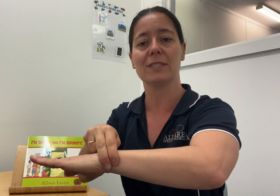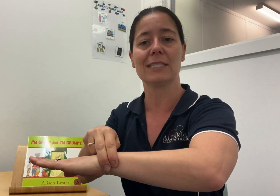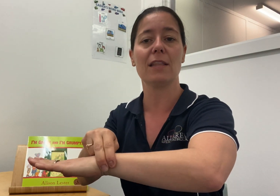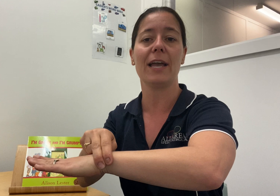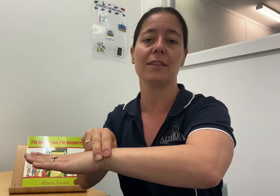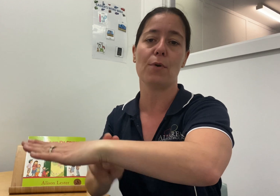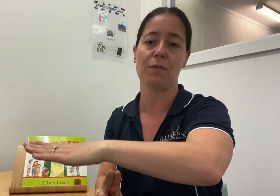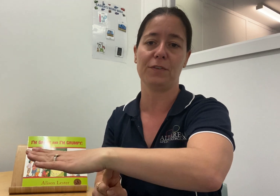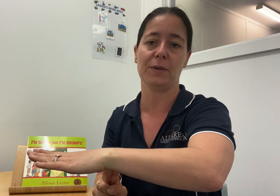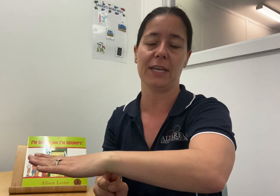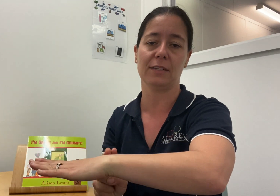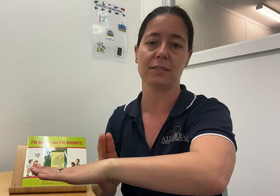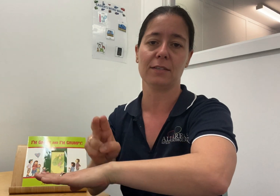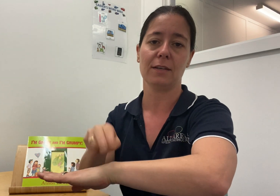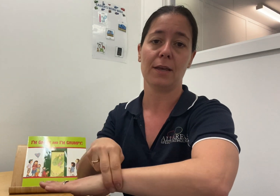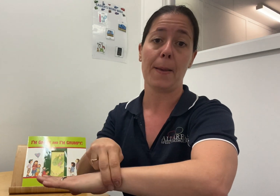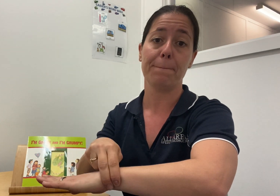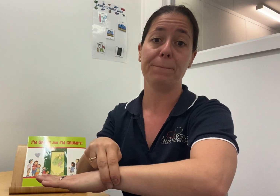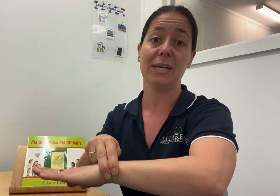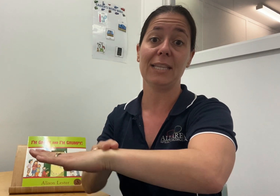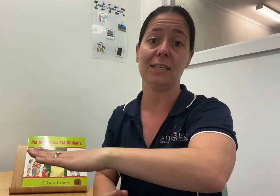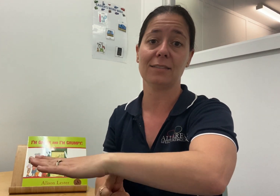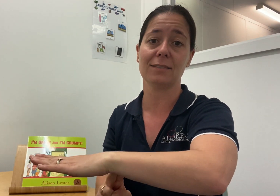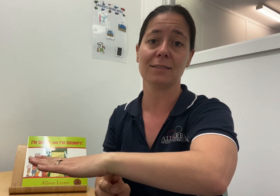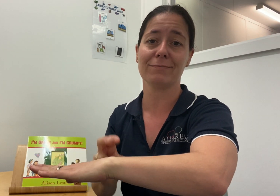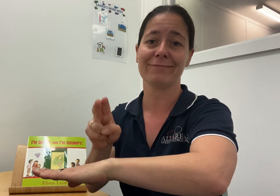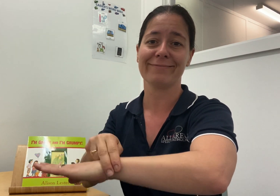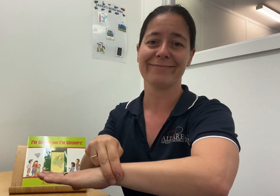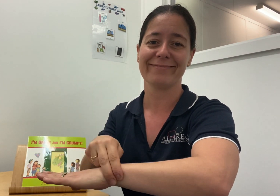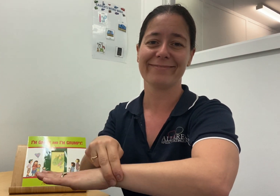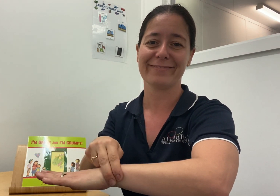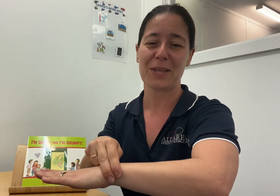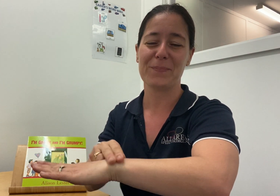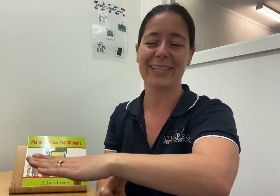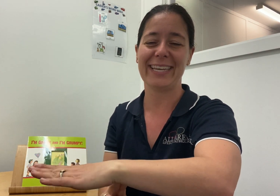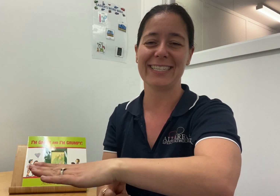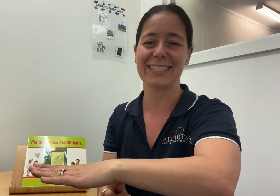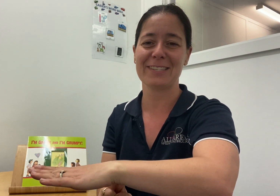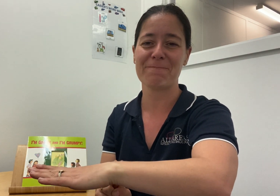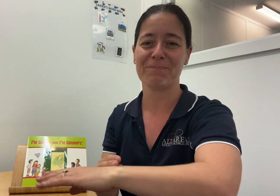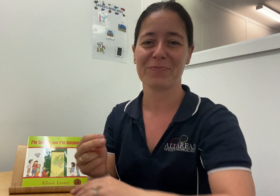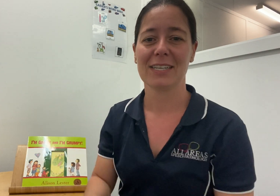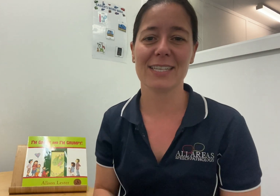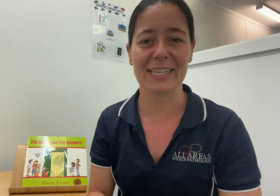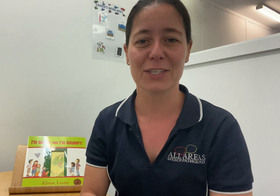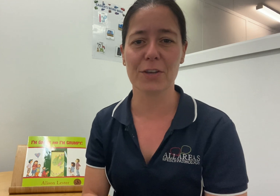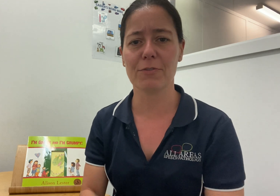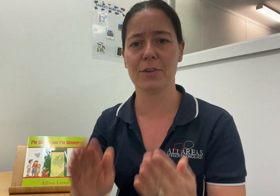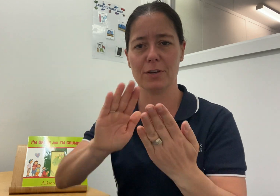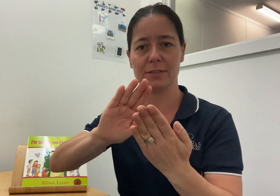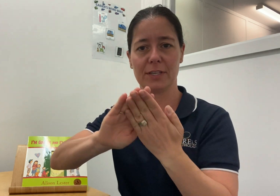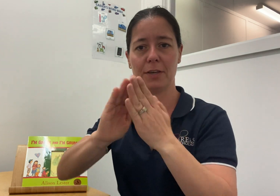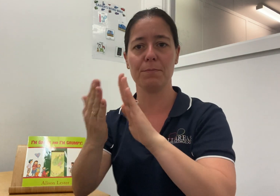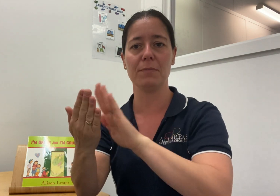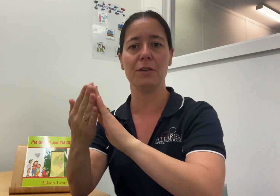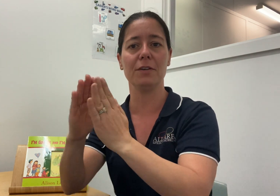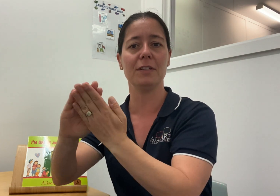slide them off your hand. Police. Police. So let's go through those community